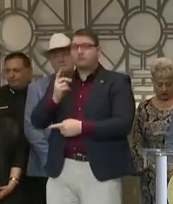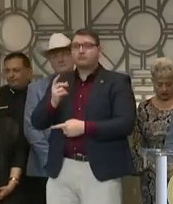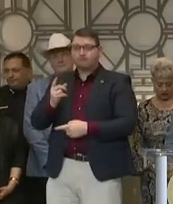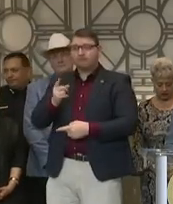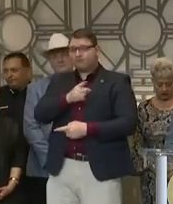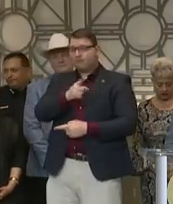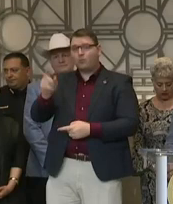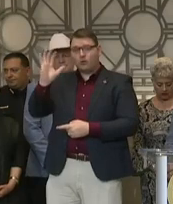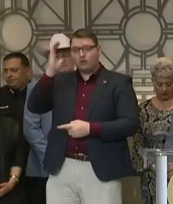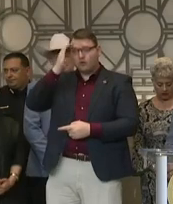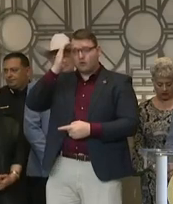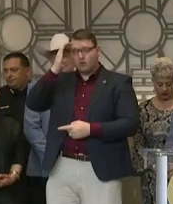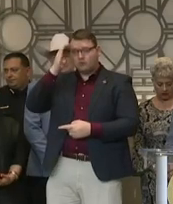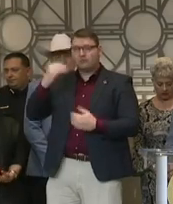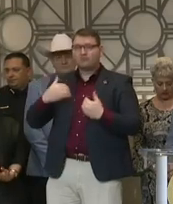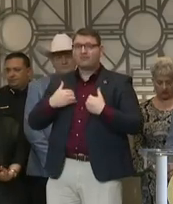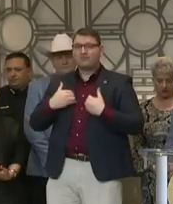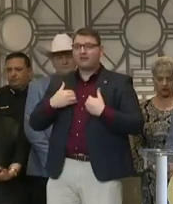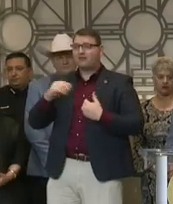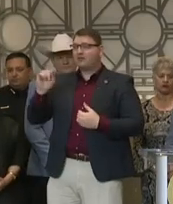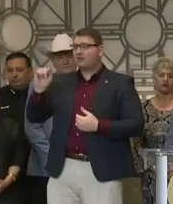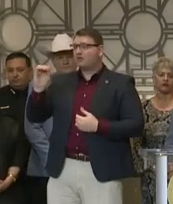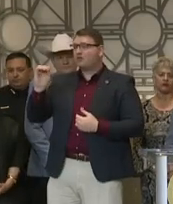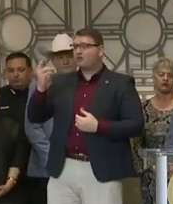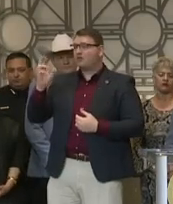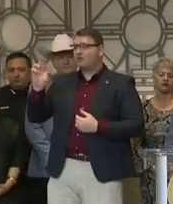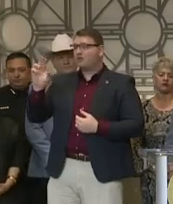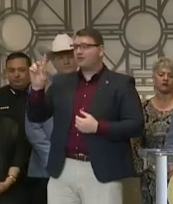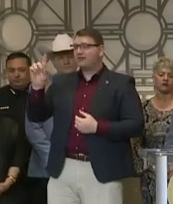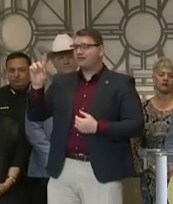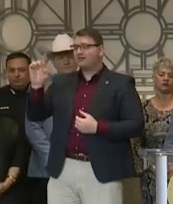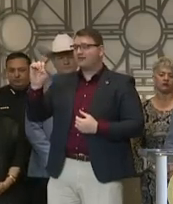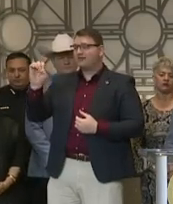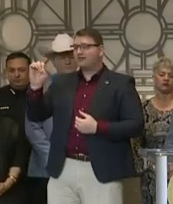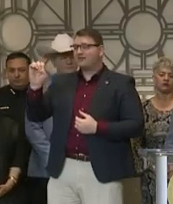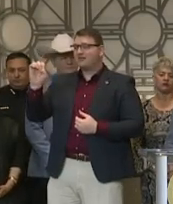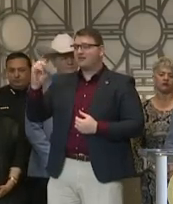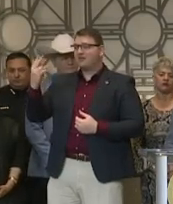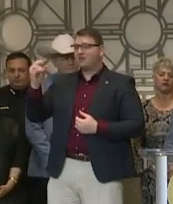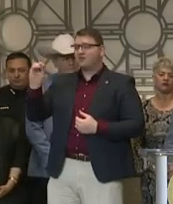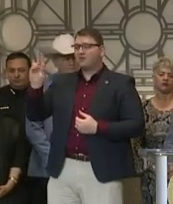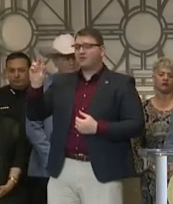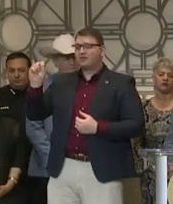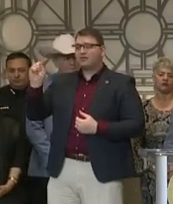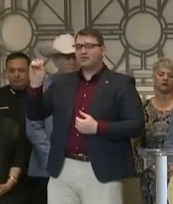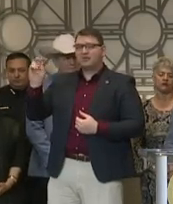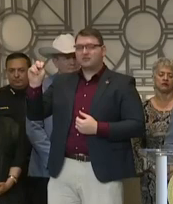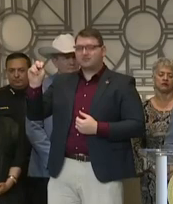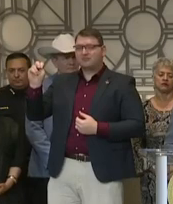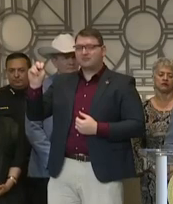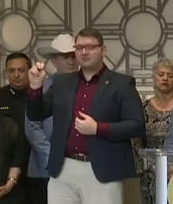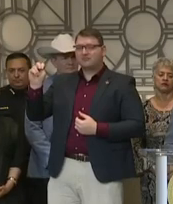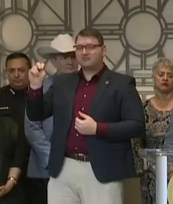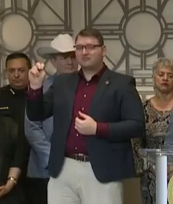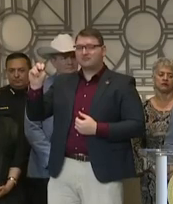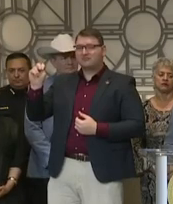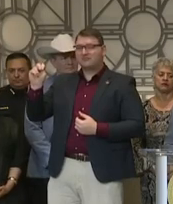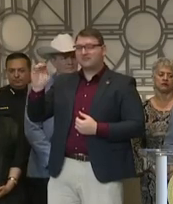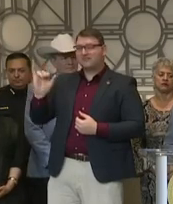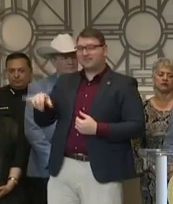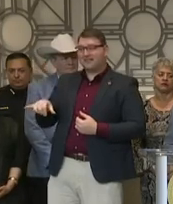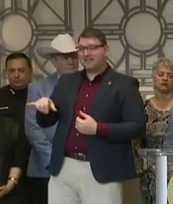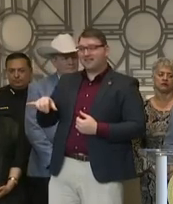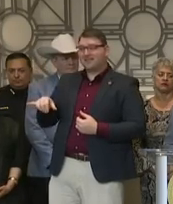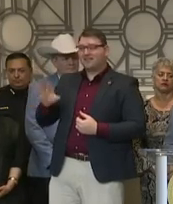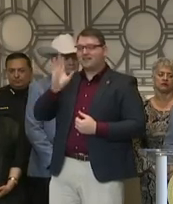is the Tour de Houston. And the Tour de Houston will also be rescheduled.